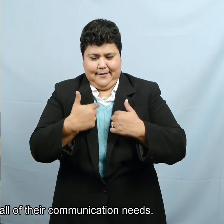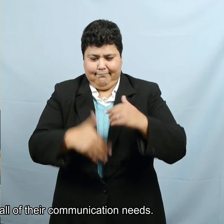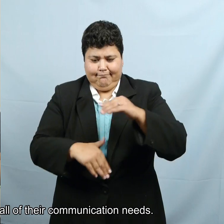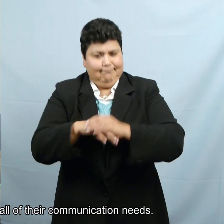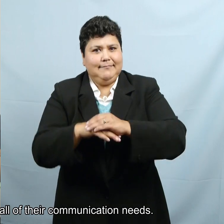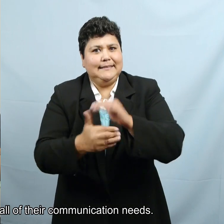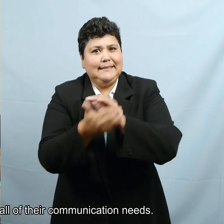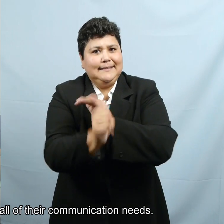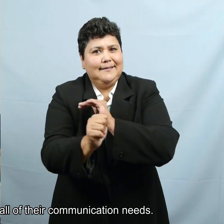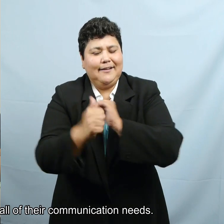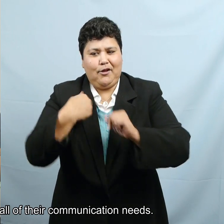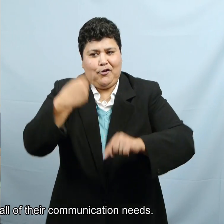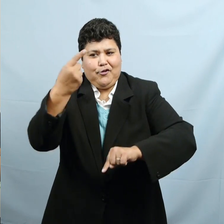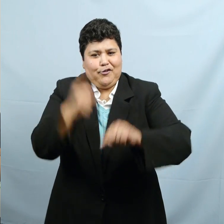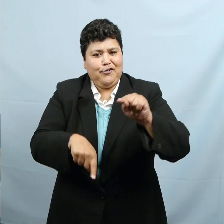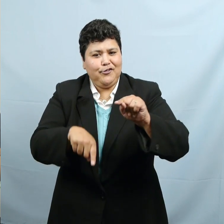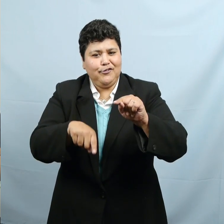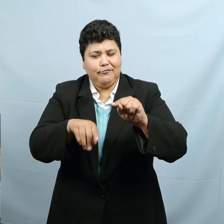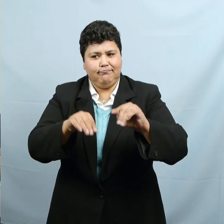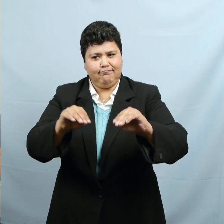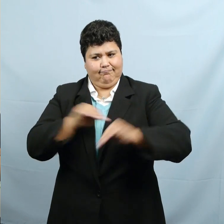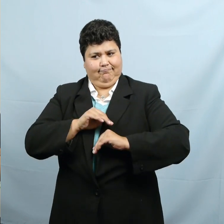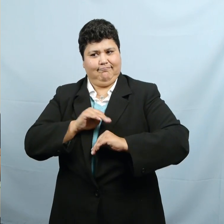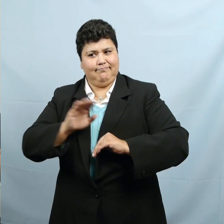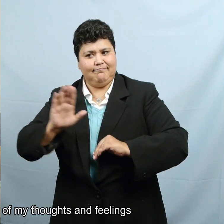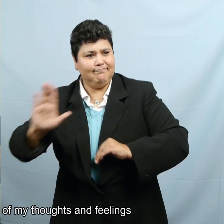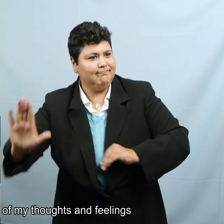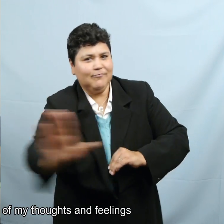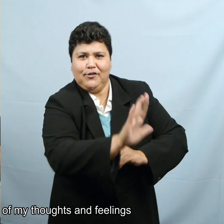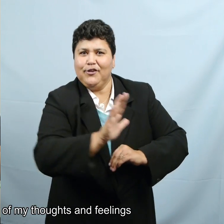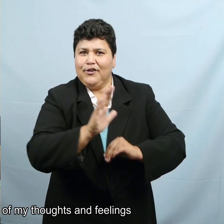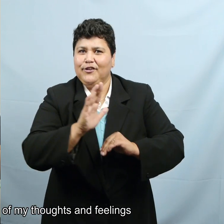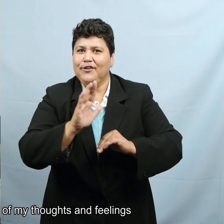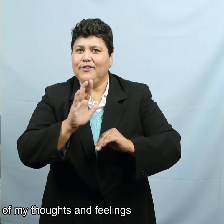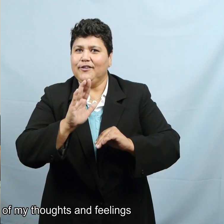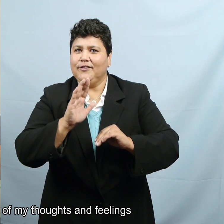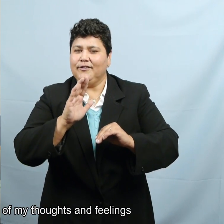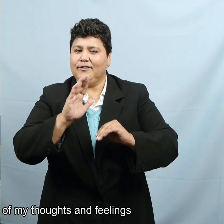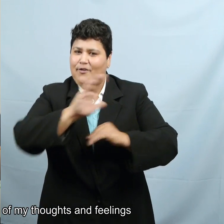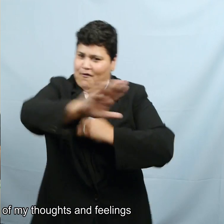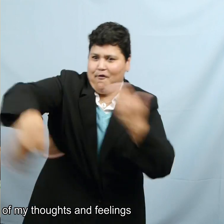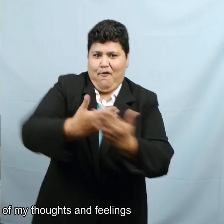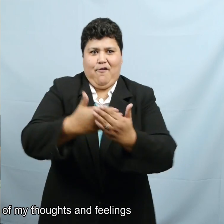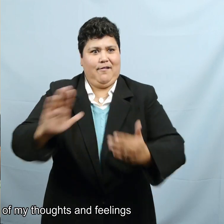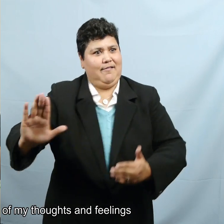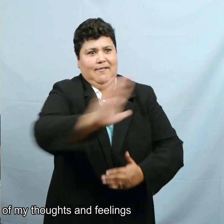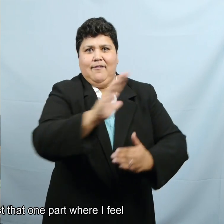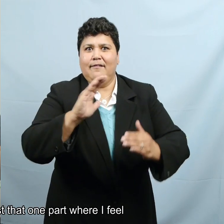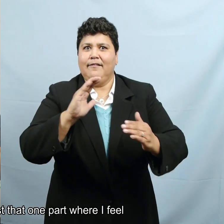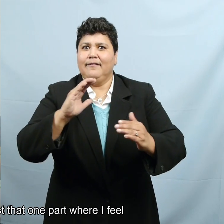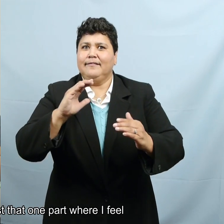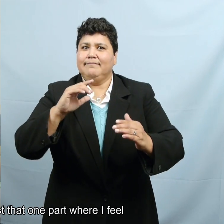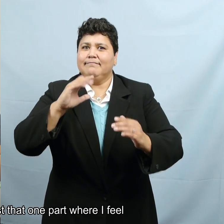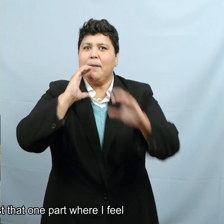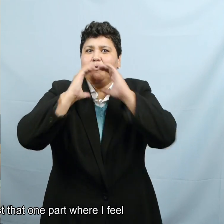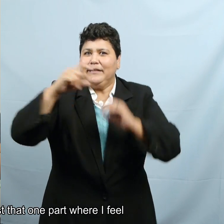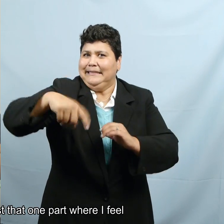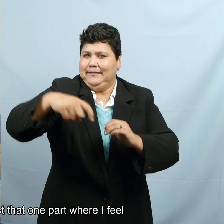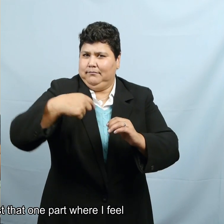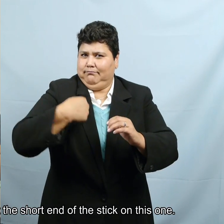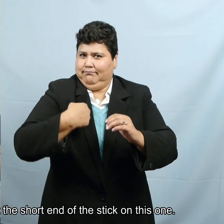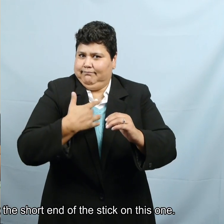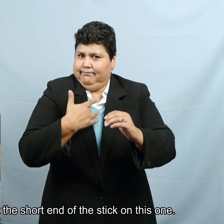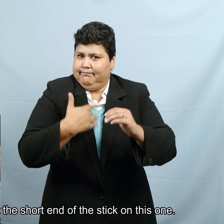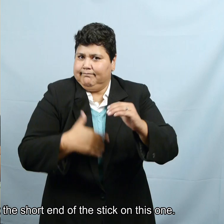all of their communication needs. And so in terms of my thoughts and feelings, there's just that one part where I